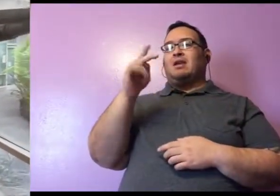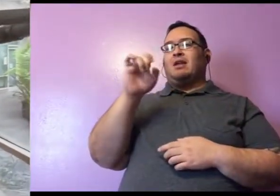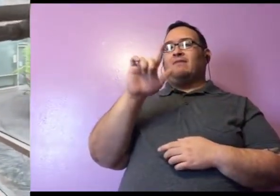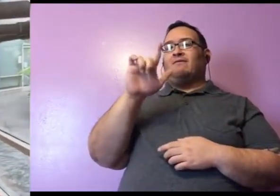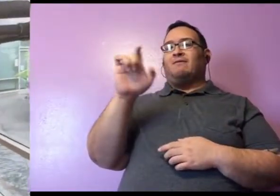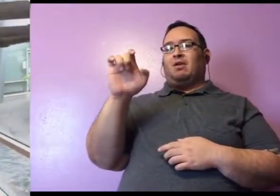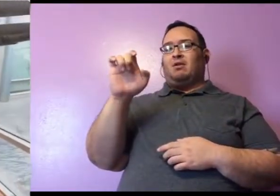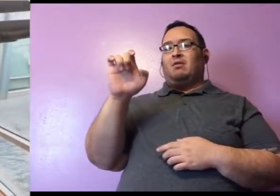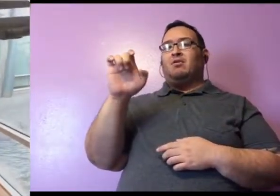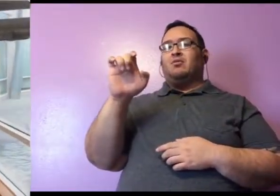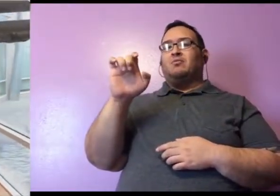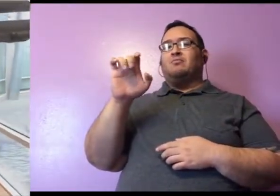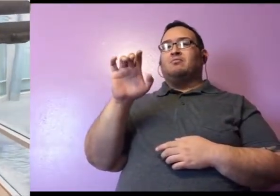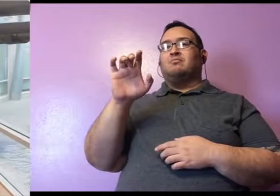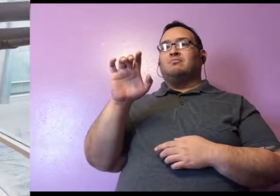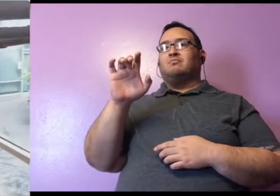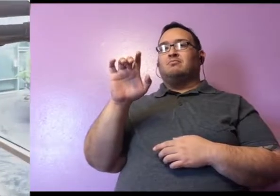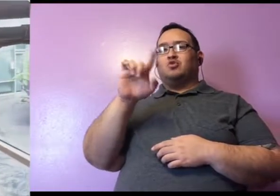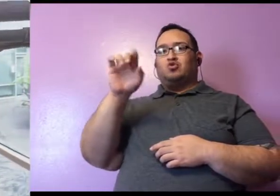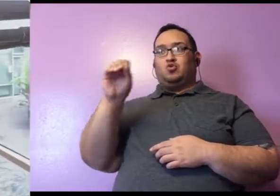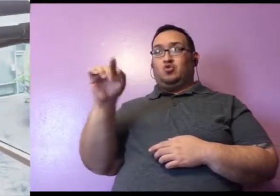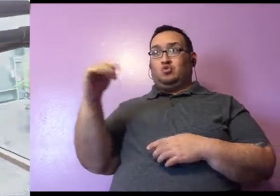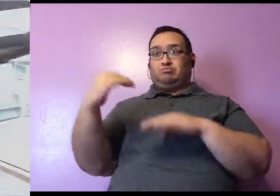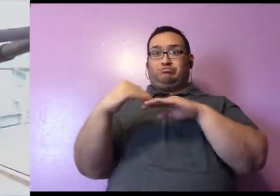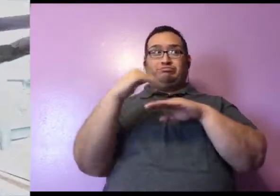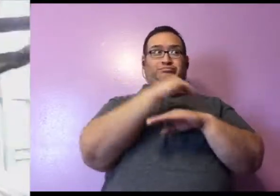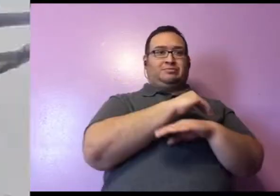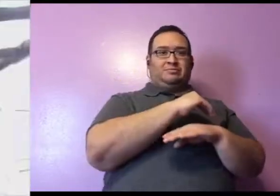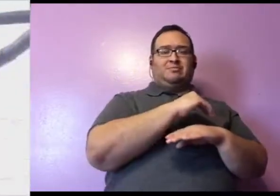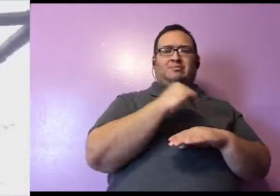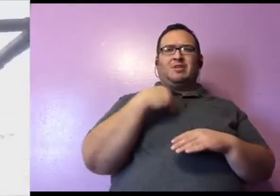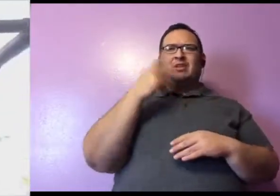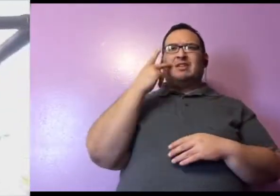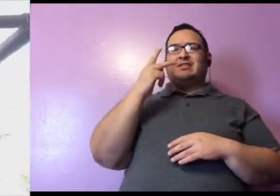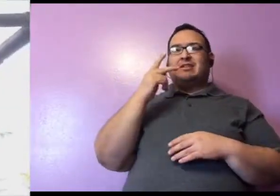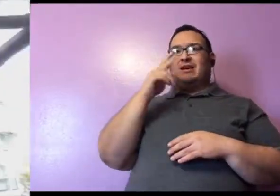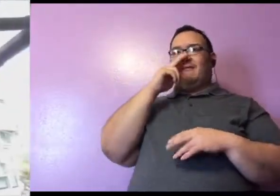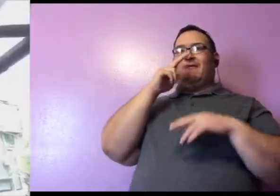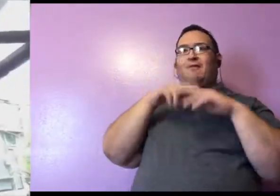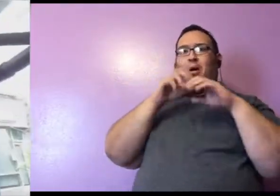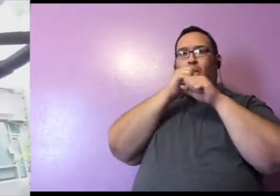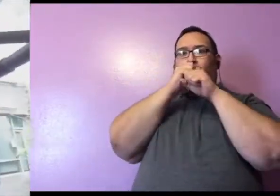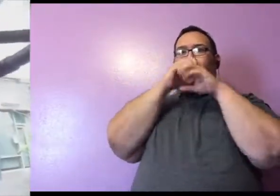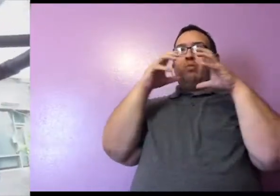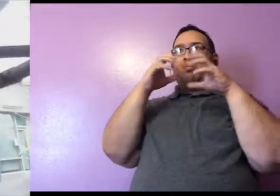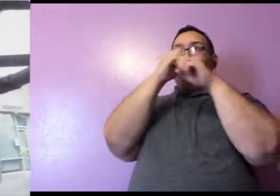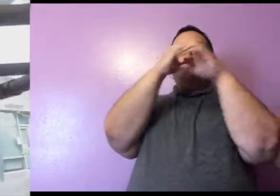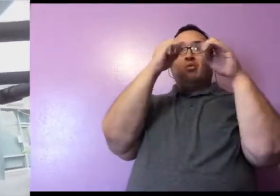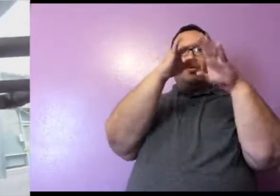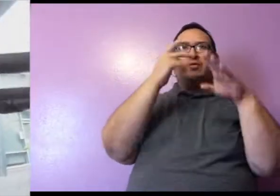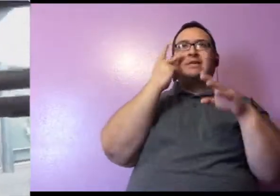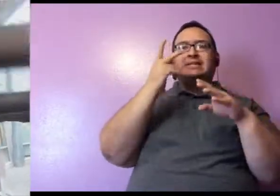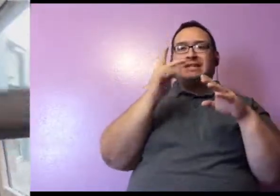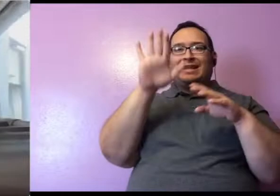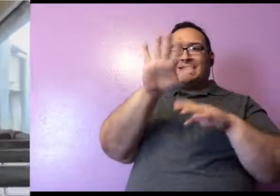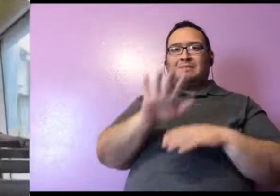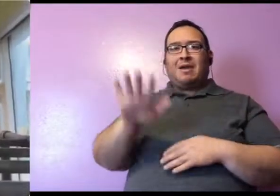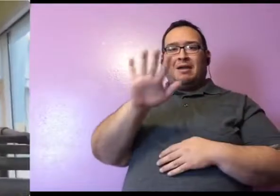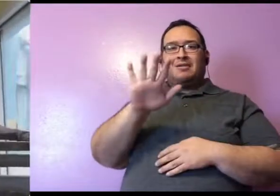raising her. You guys might notice some fun bubbles appearing in Lucille's face. We actually